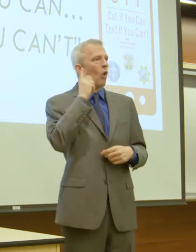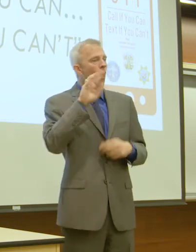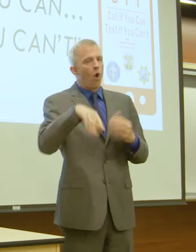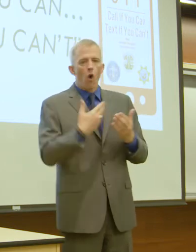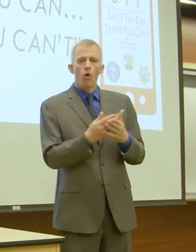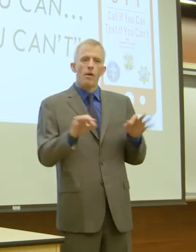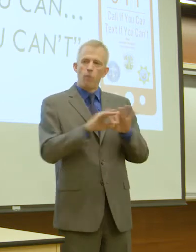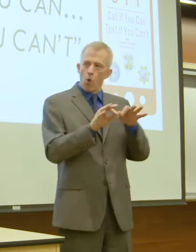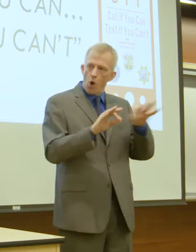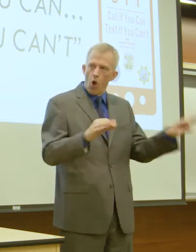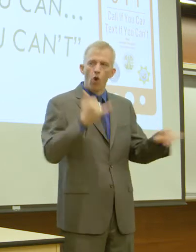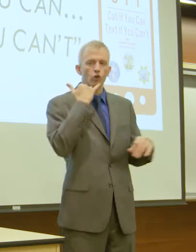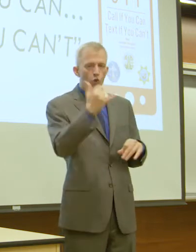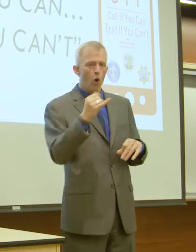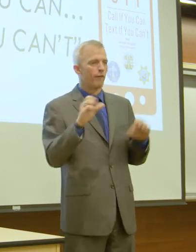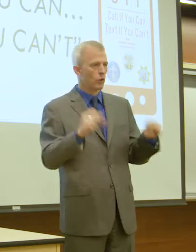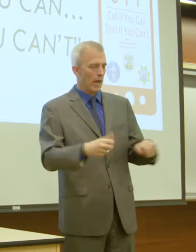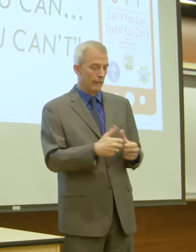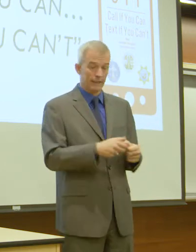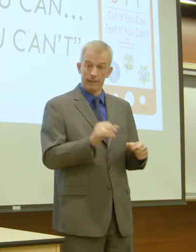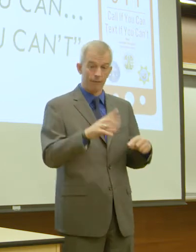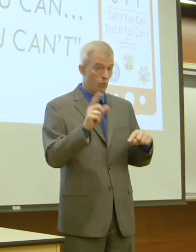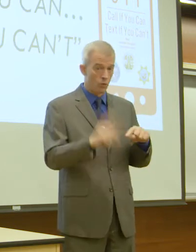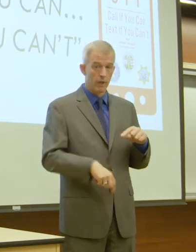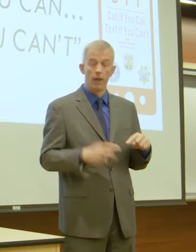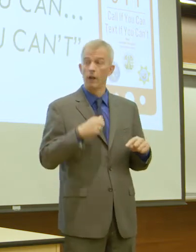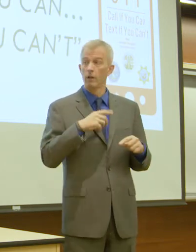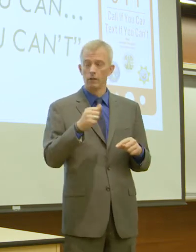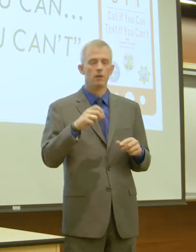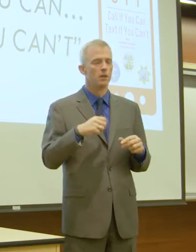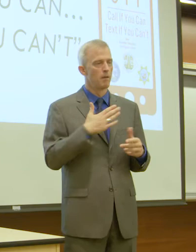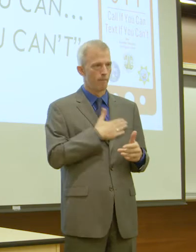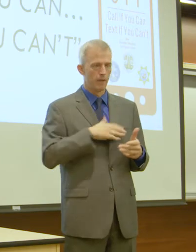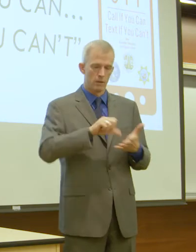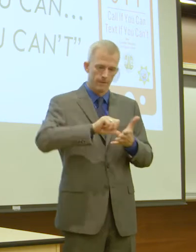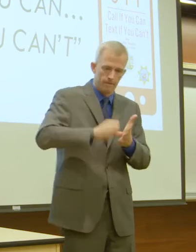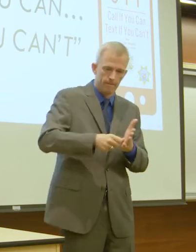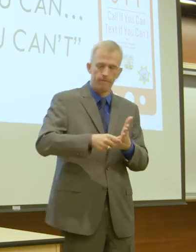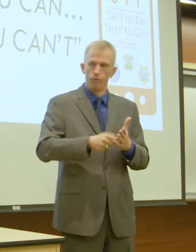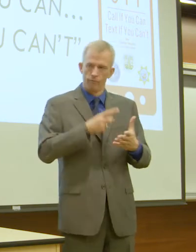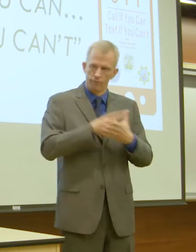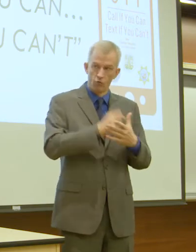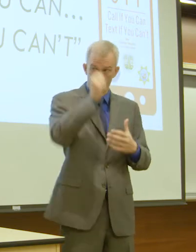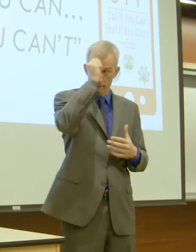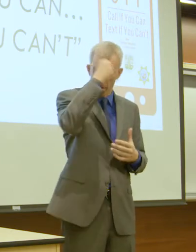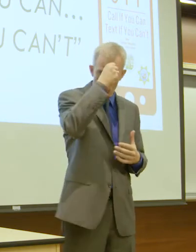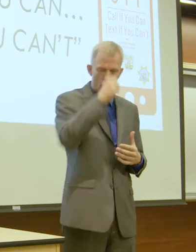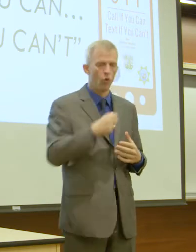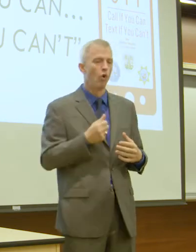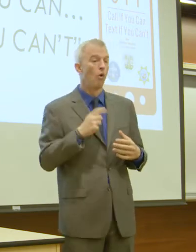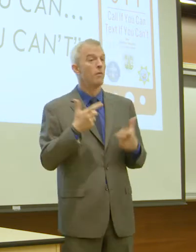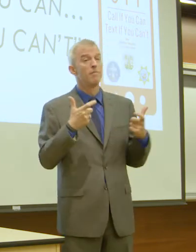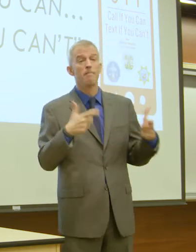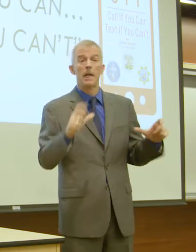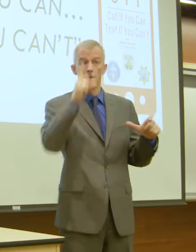call if you can, text if you can, and I want everyone to remember to walk away with that. But the bigger picture is this, is that all of us in the